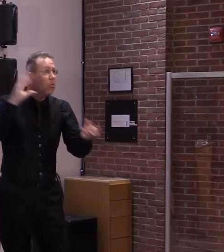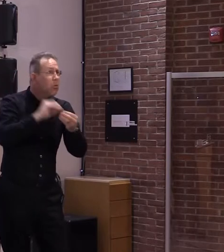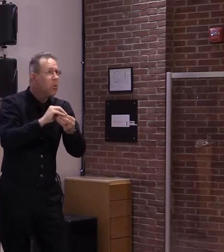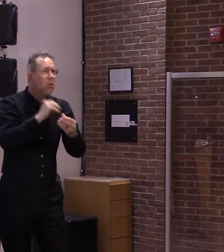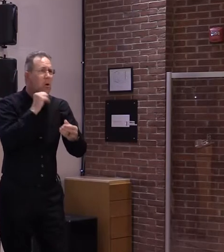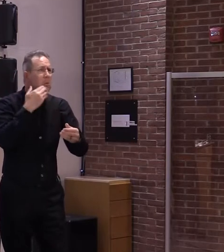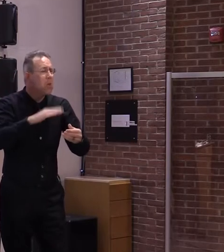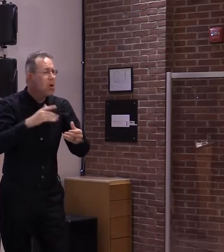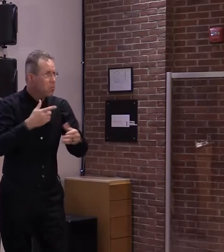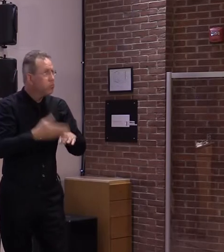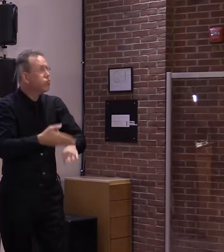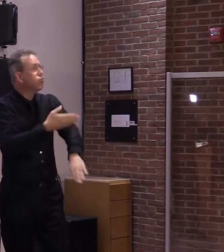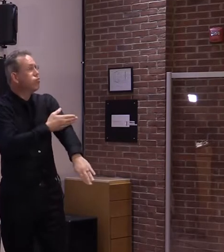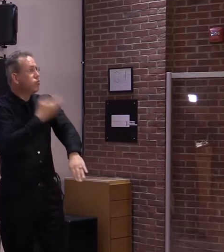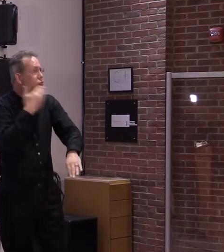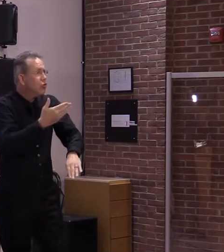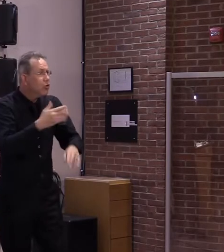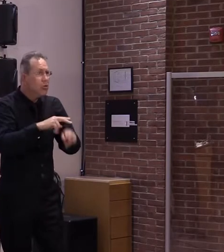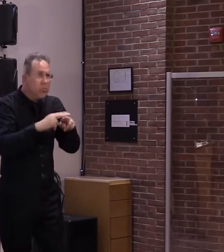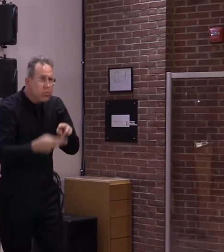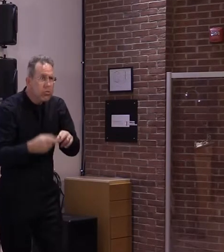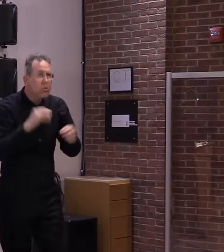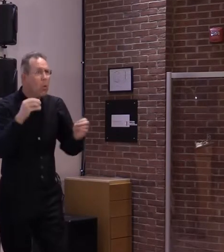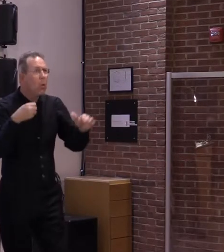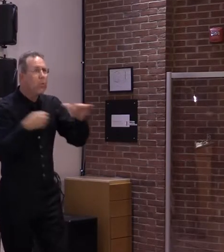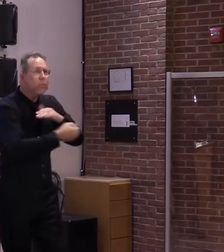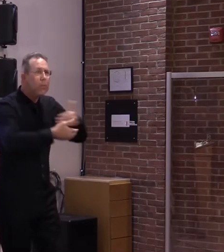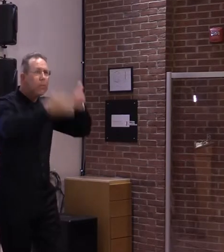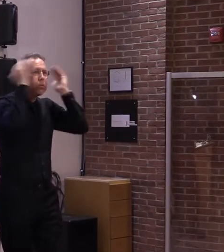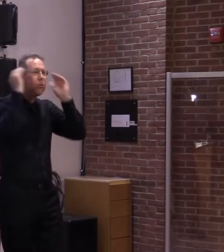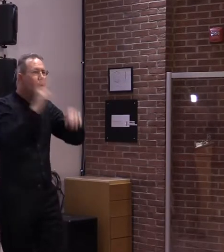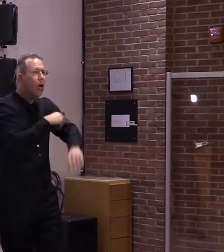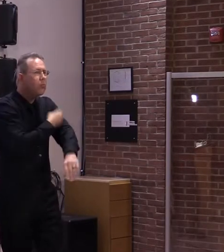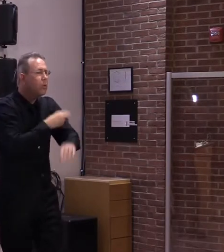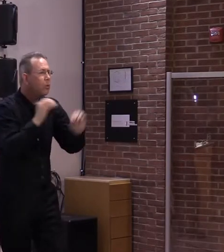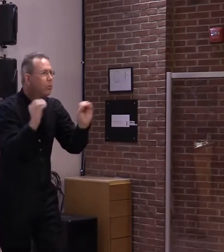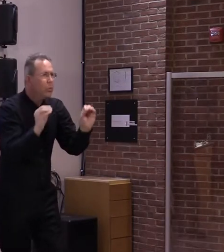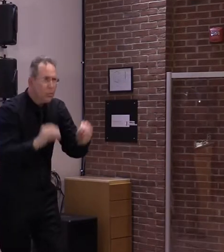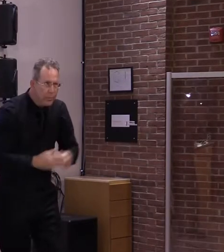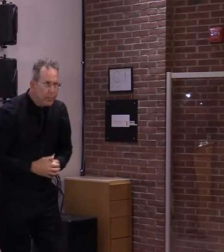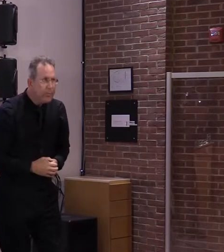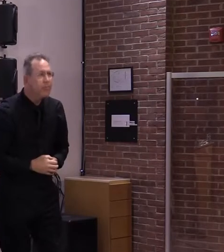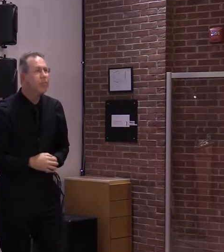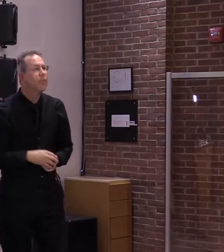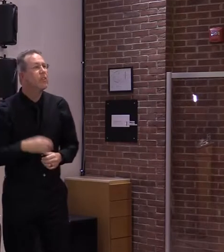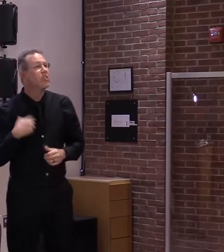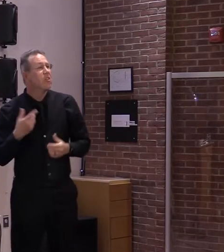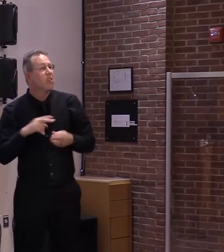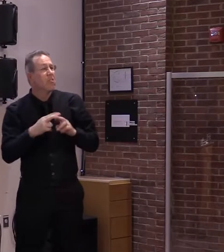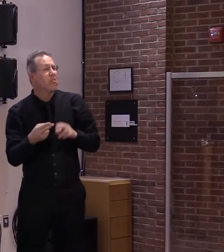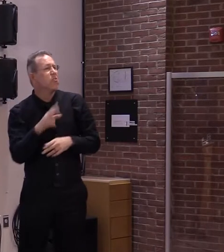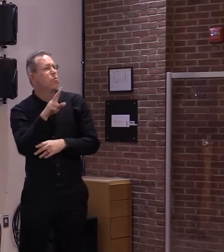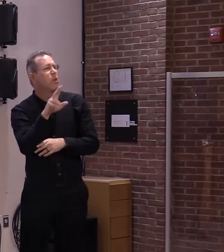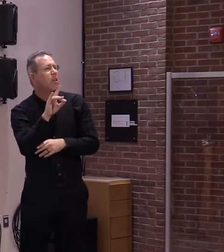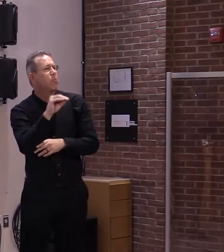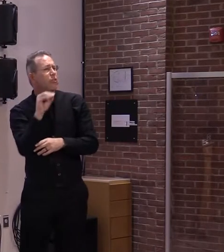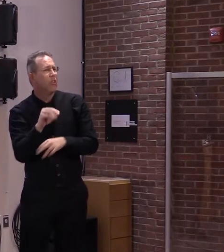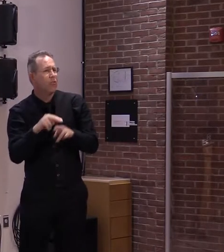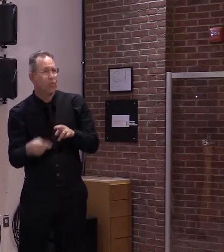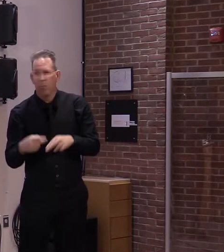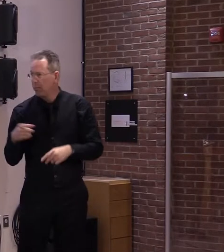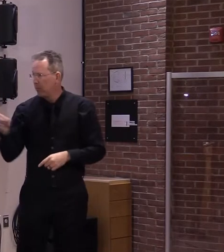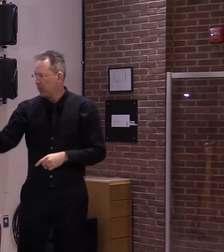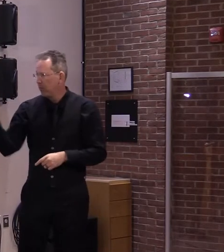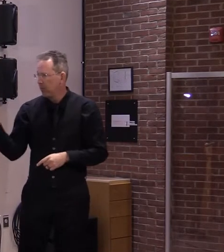and the Northeast, with cases down nearly 28% compared to last week, and every state in the region seeing